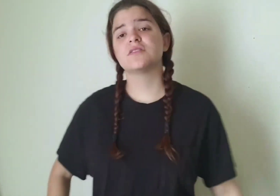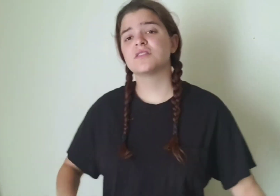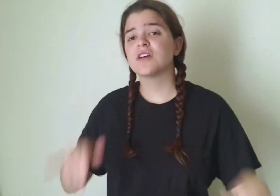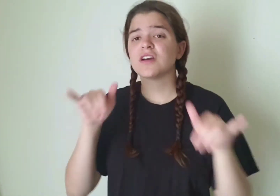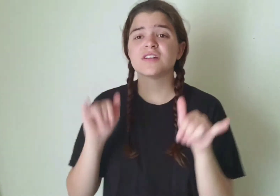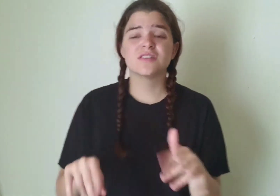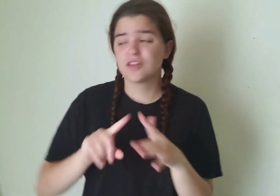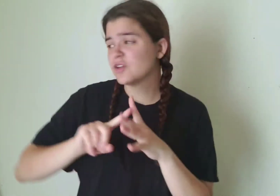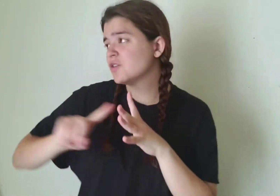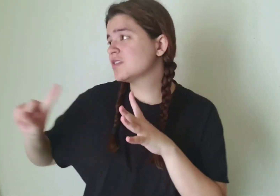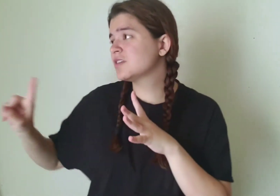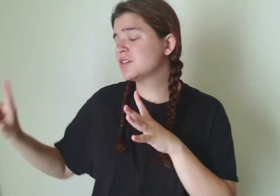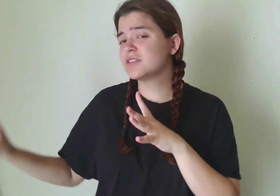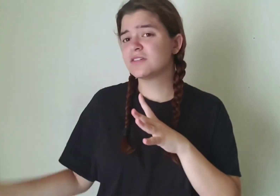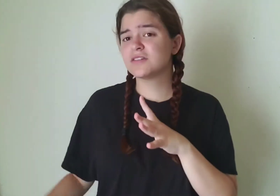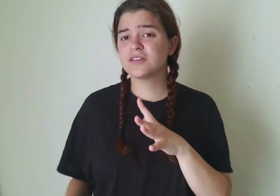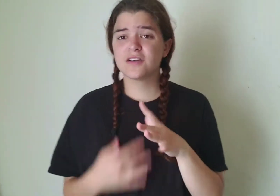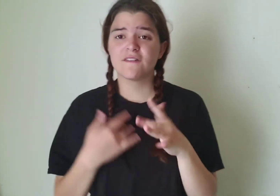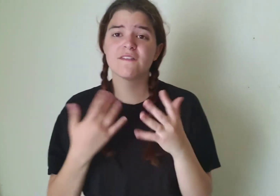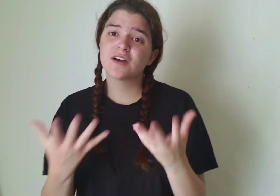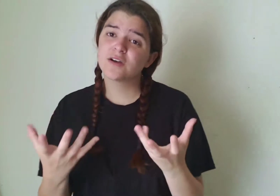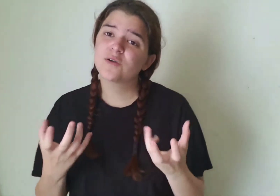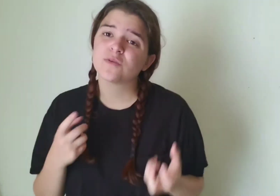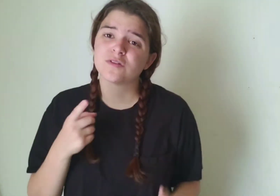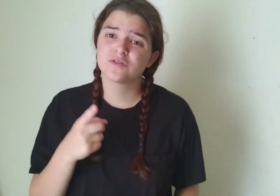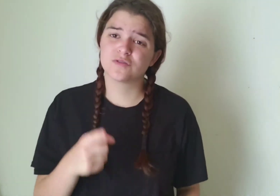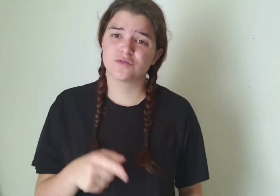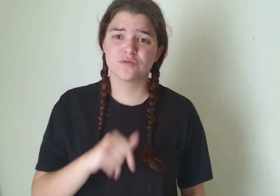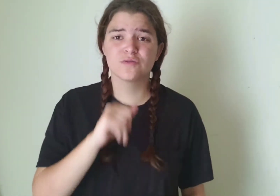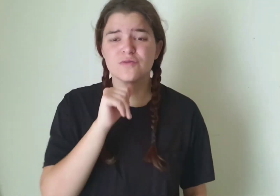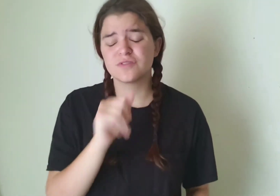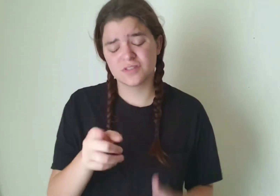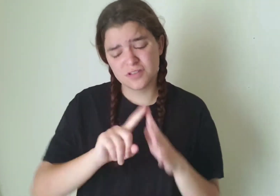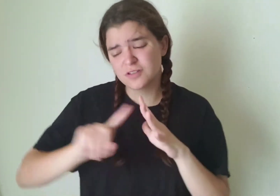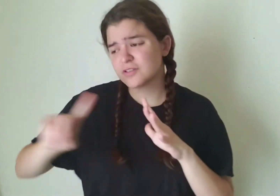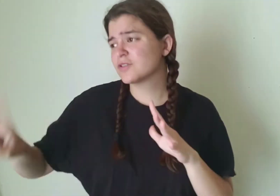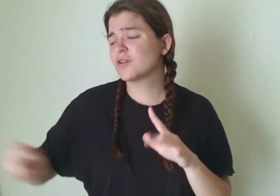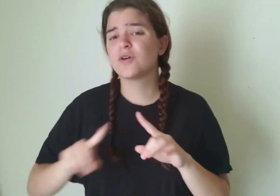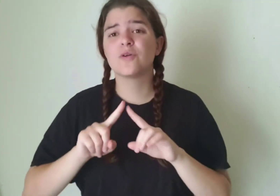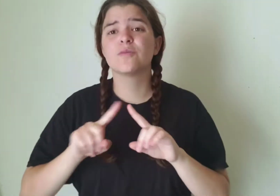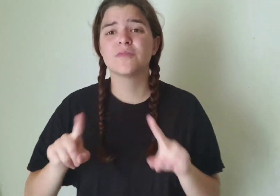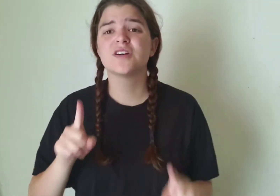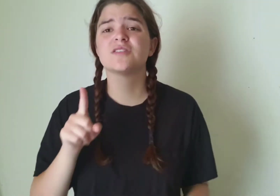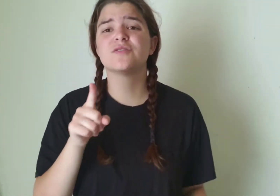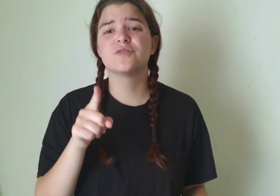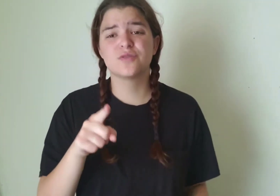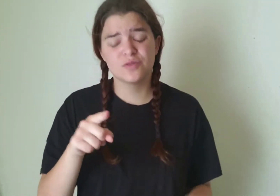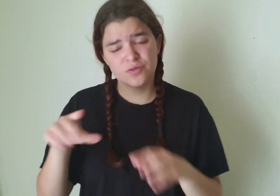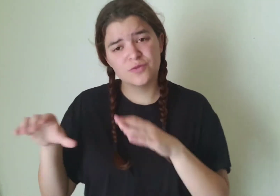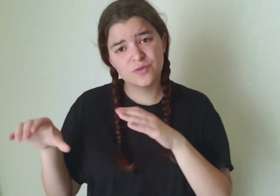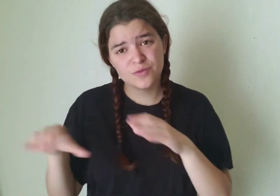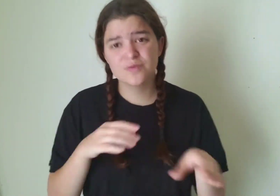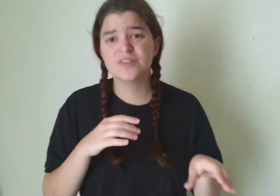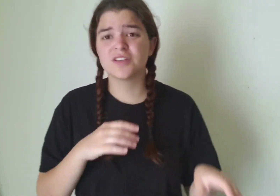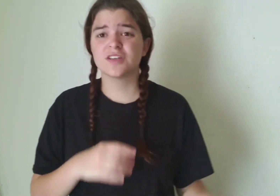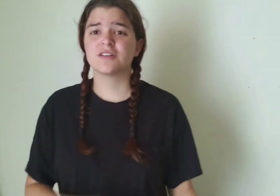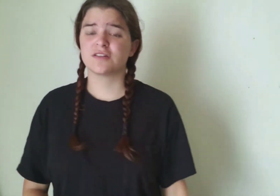Stay or leave I want you Not to go But you did